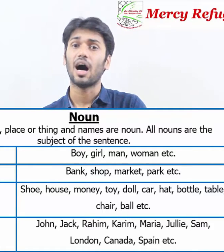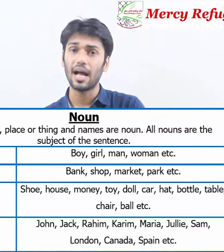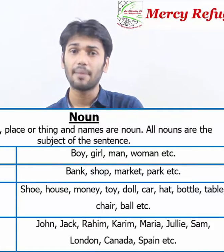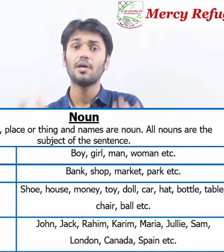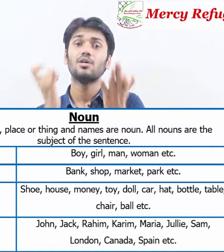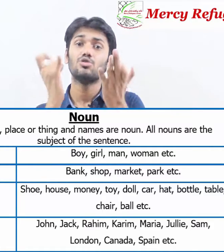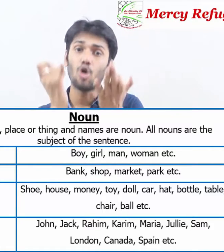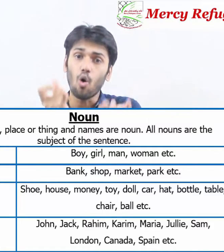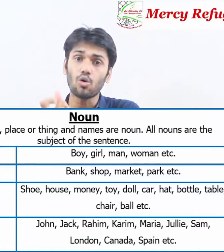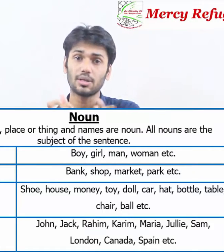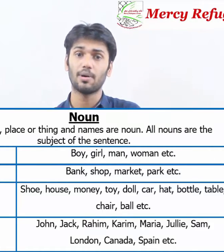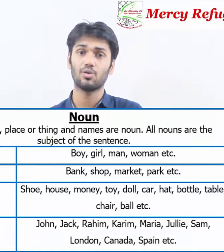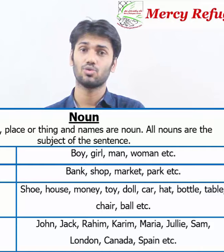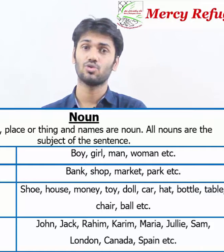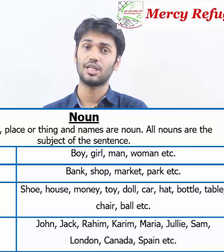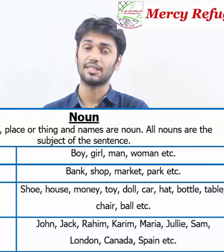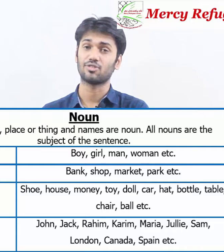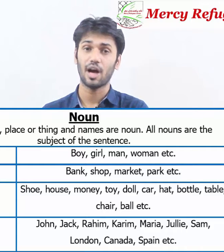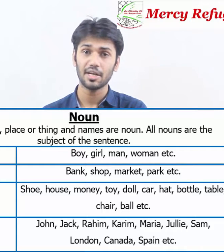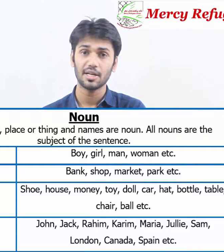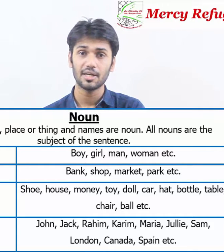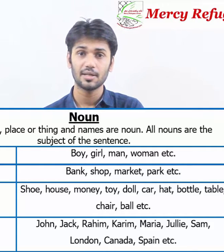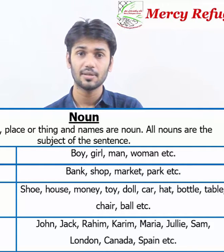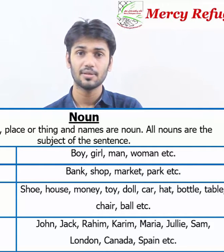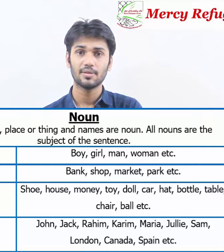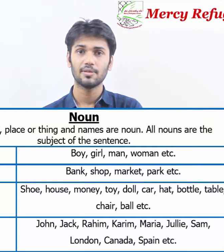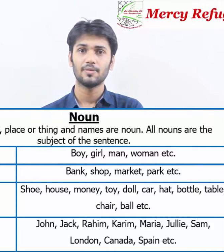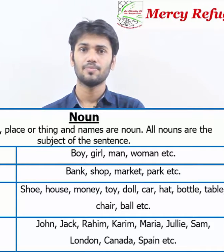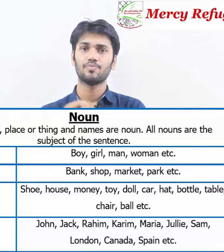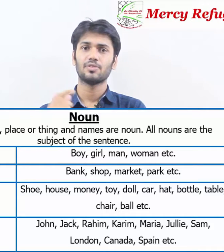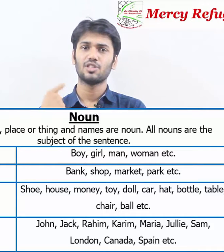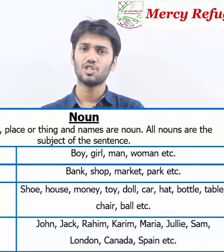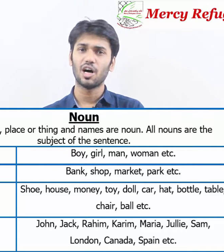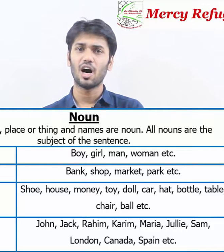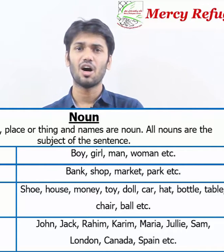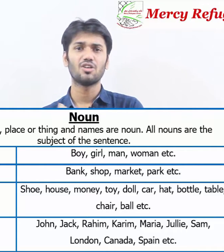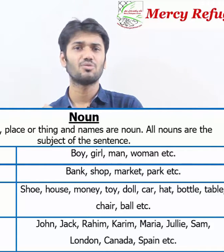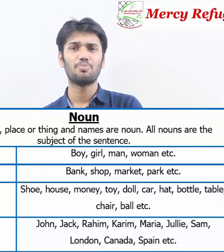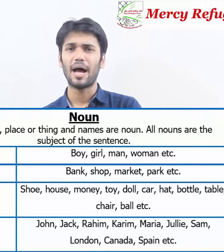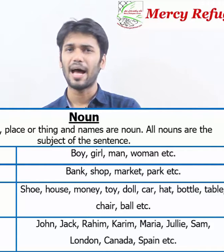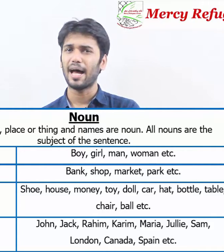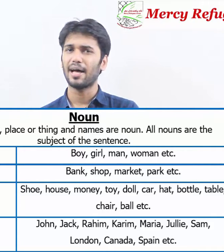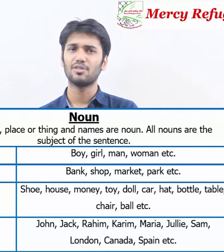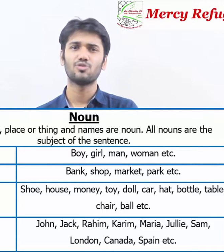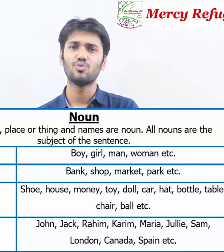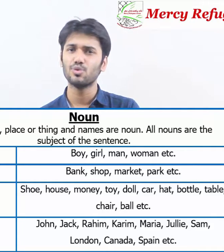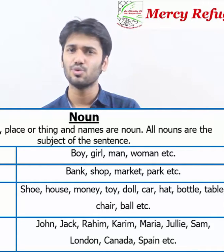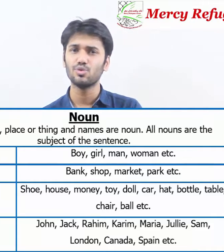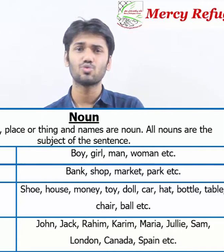I have talked about those things right shot pants food